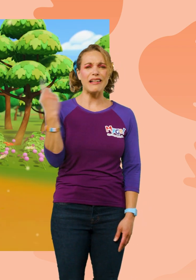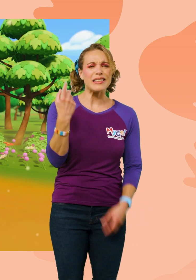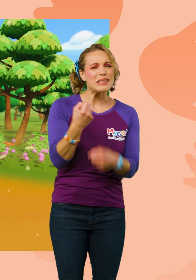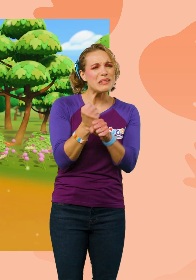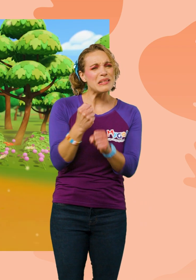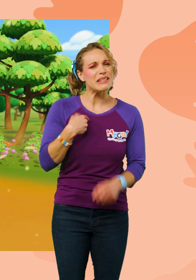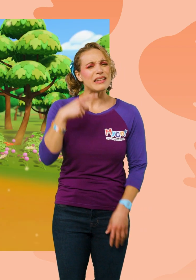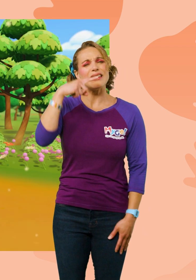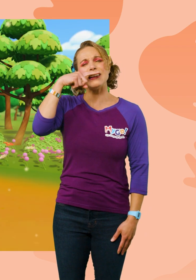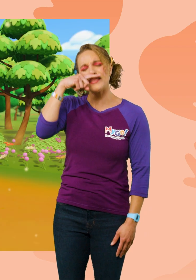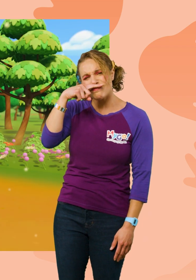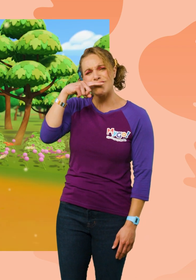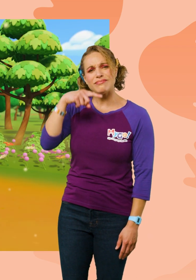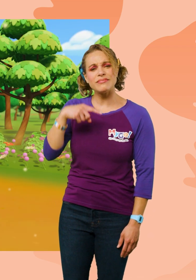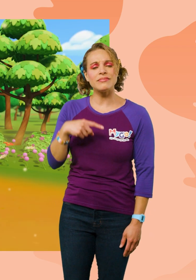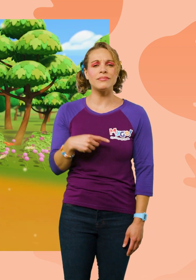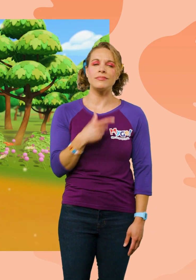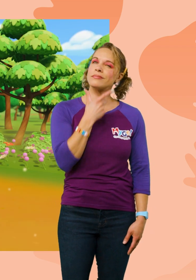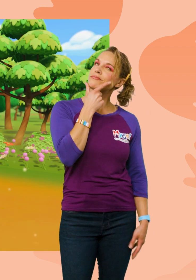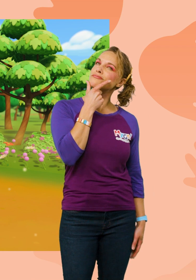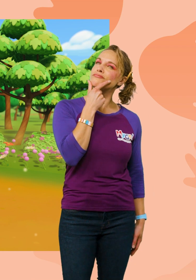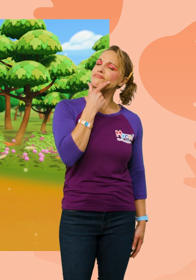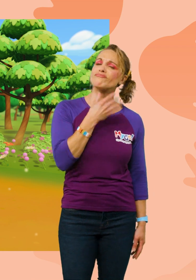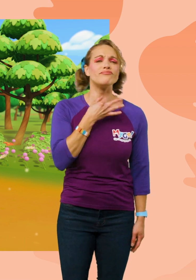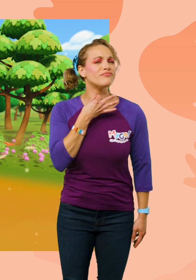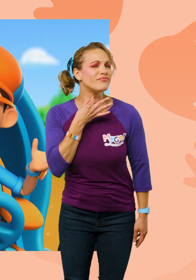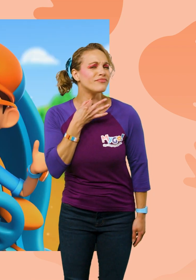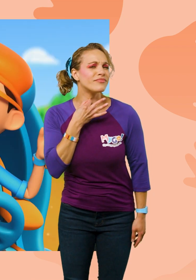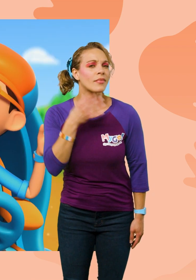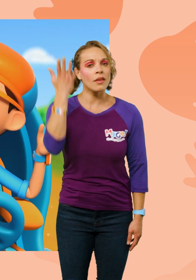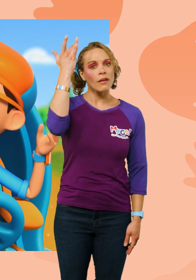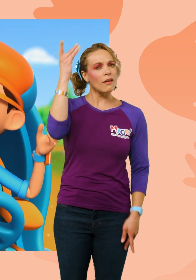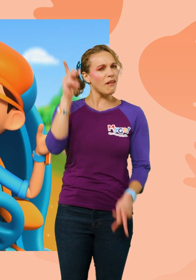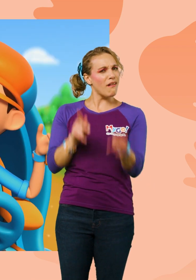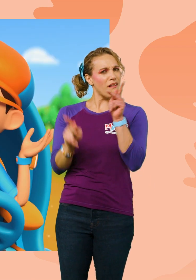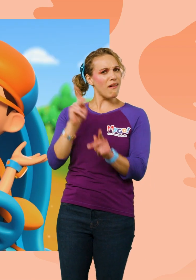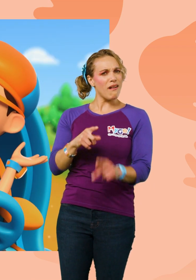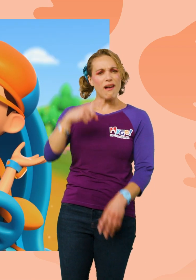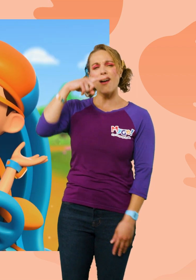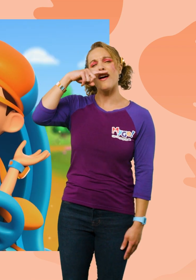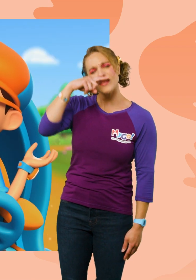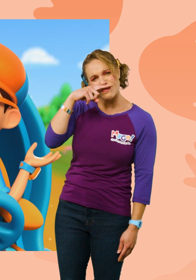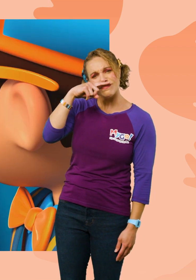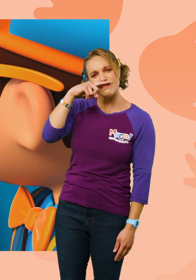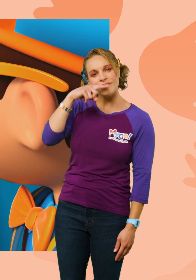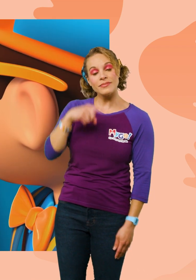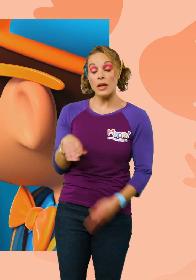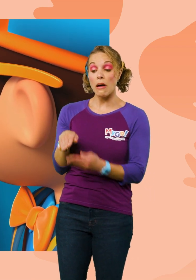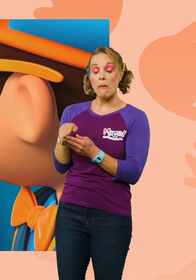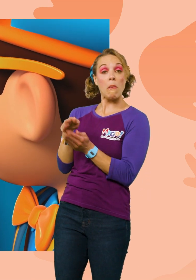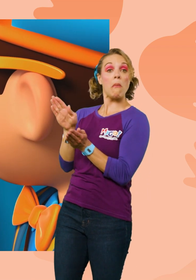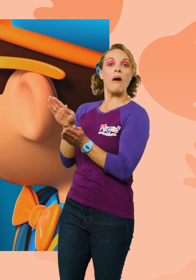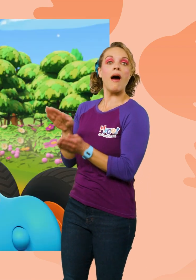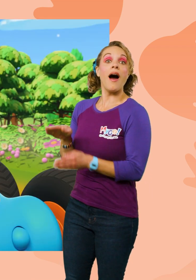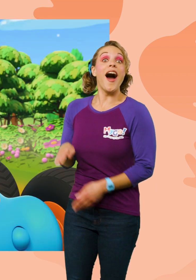Something is making me sneeze! Hmm... I wonder, why do people sneeze? Yes!